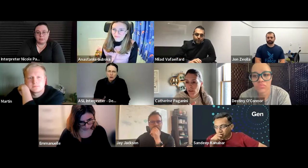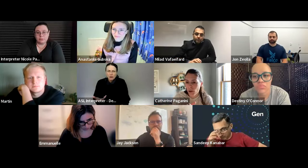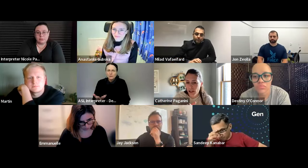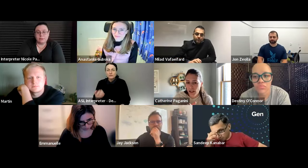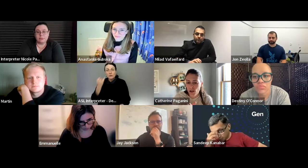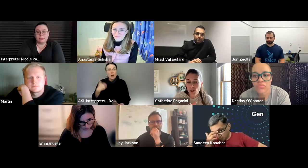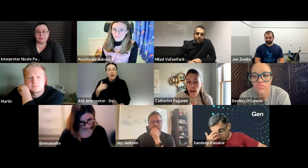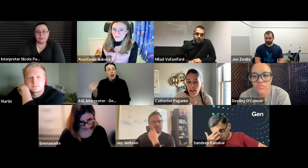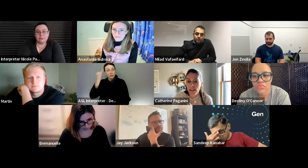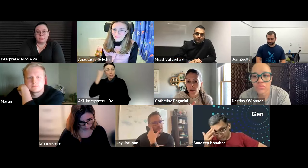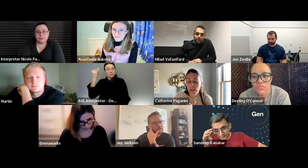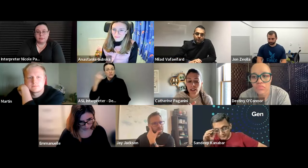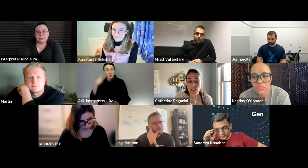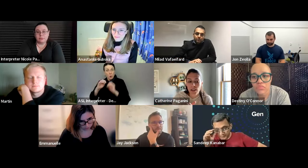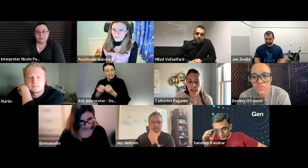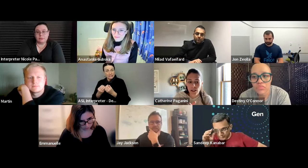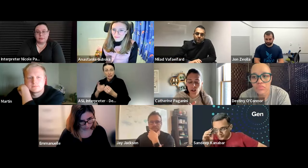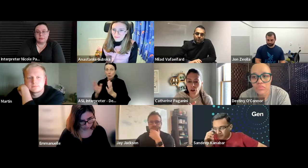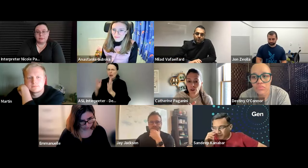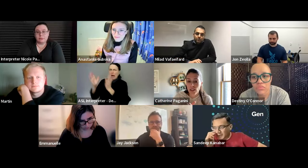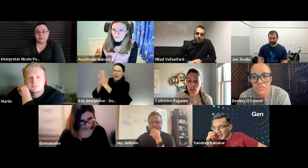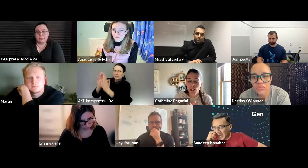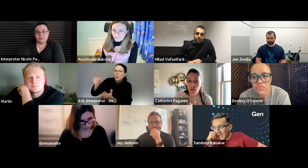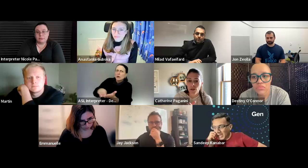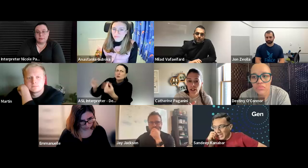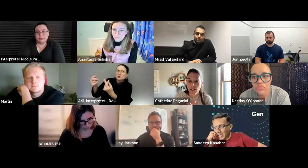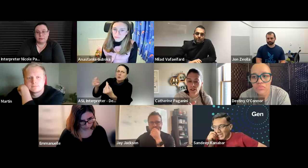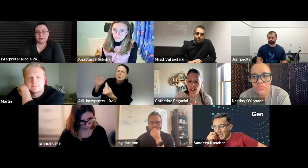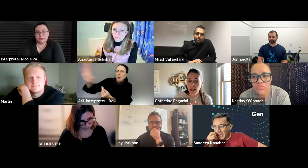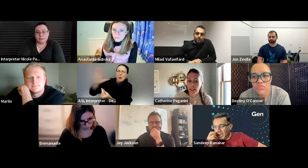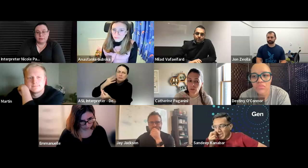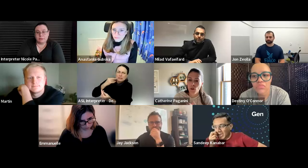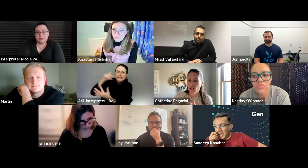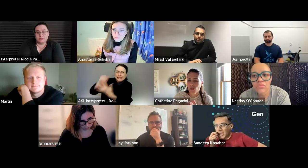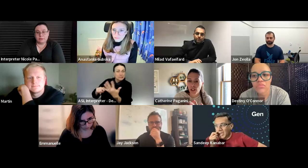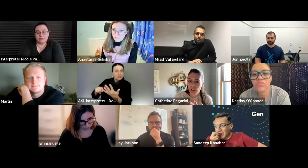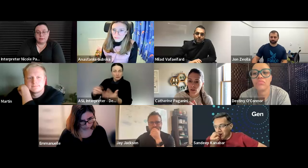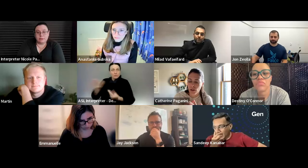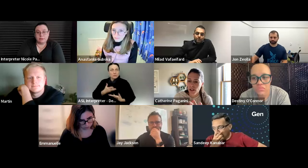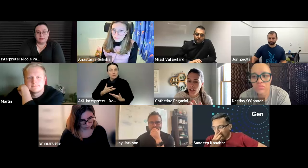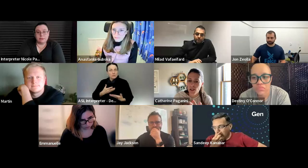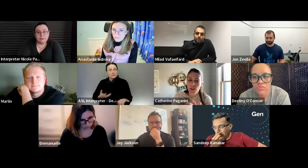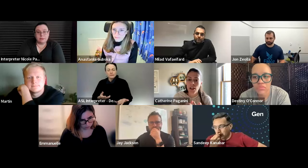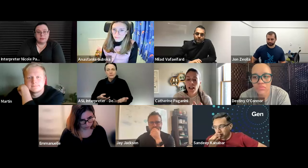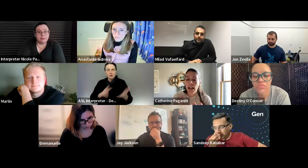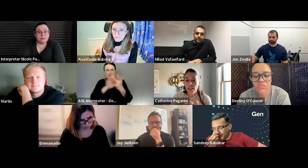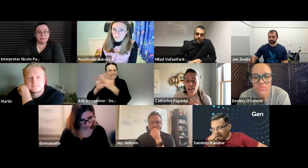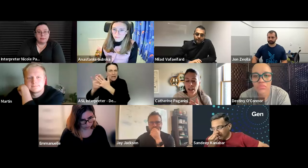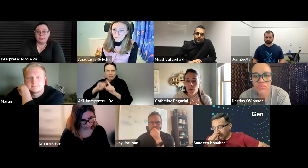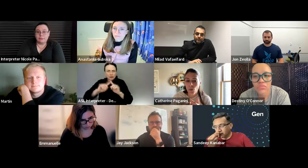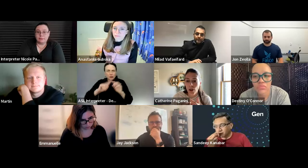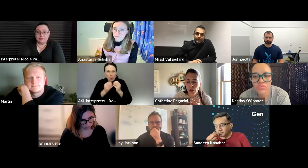if you have other ideas for organizations to ask please let us know let's reach out let's i think like now focus on reaching out an organization